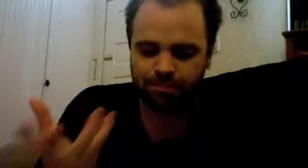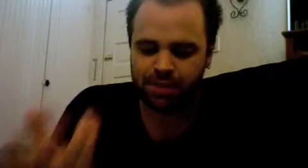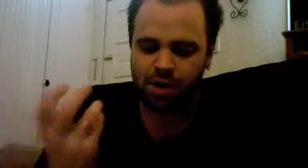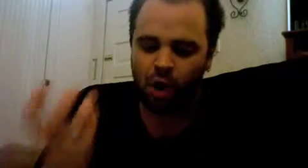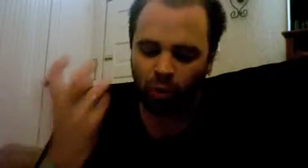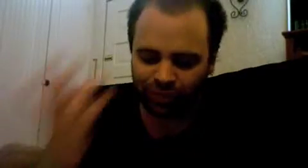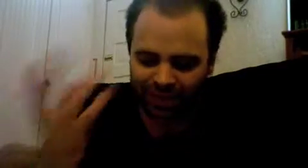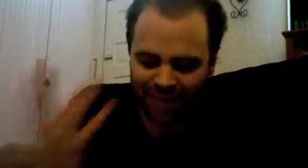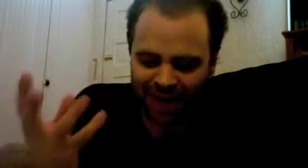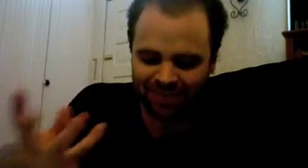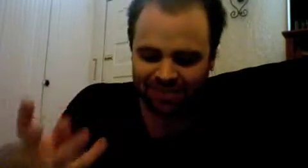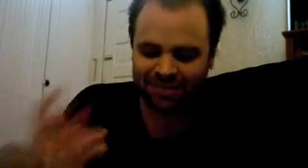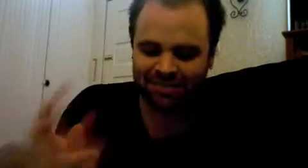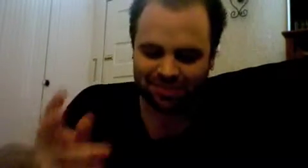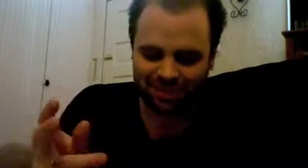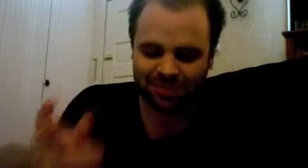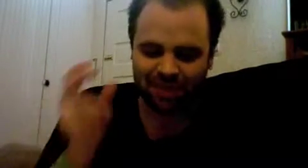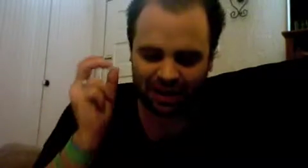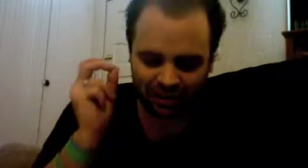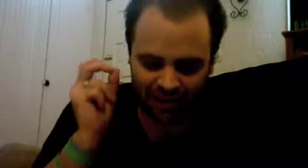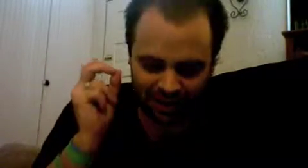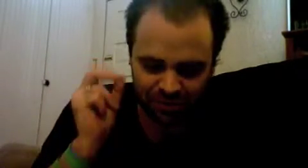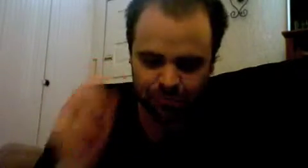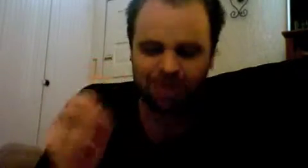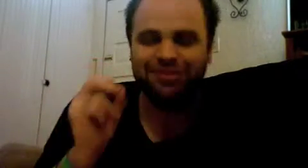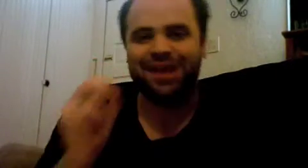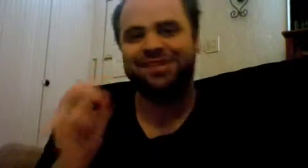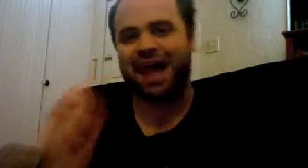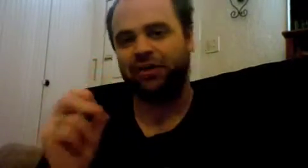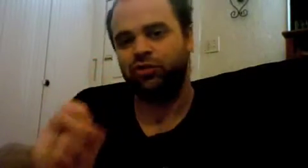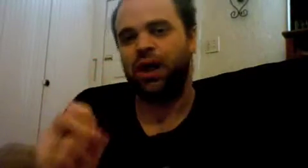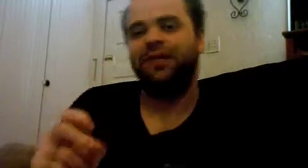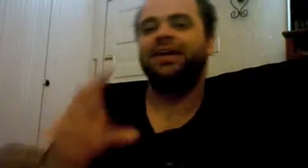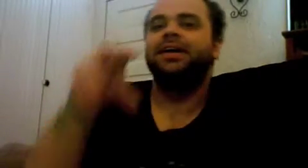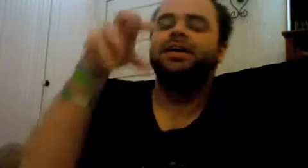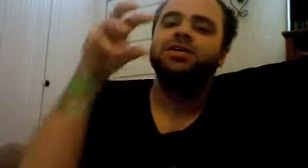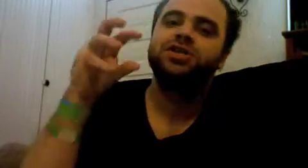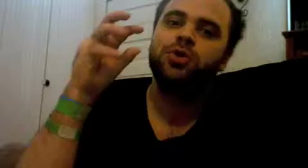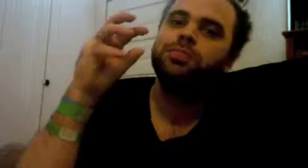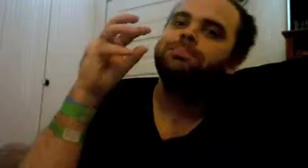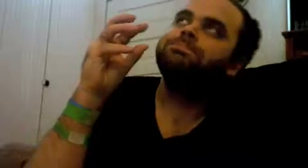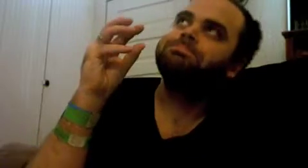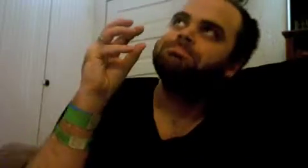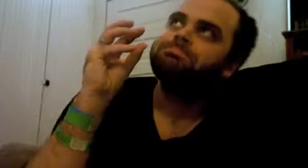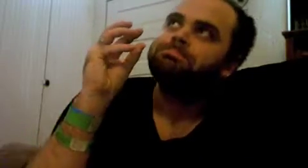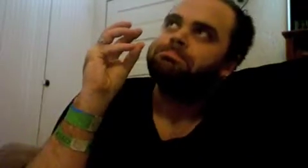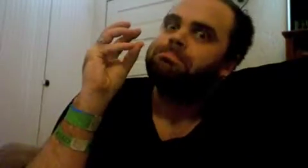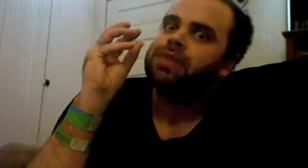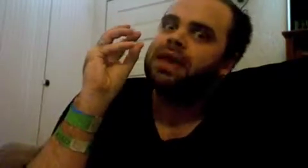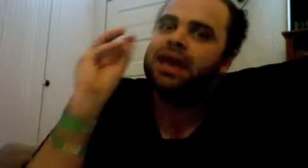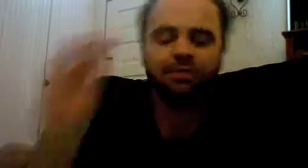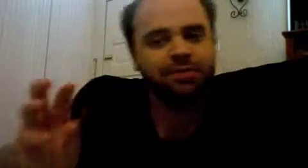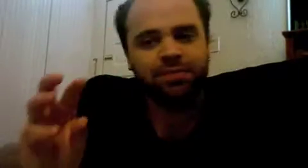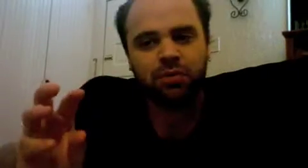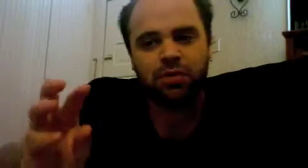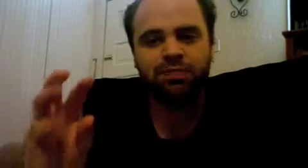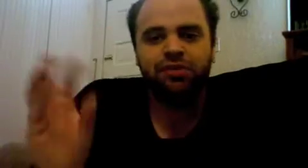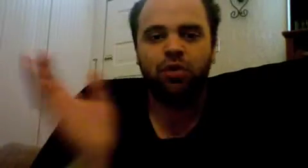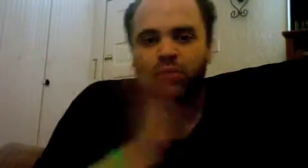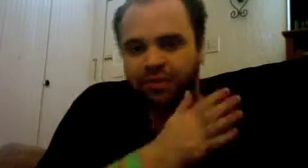only then is it conceived and expressed as an actuality so if something were to be totally